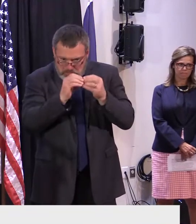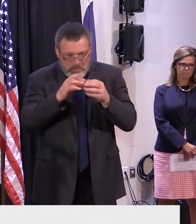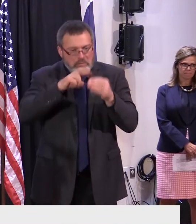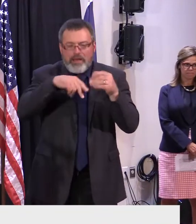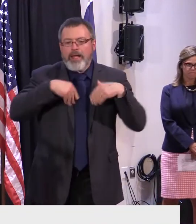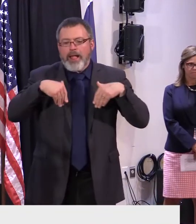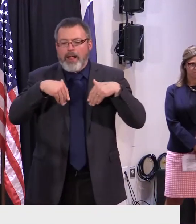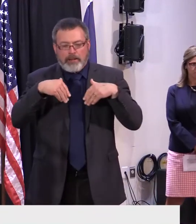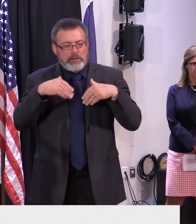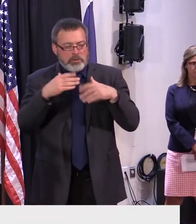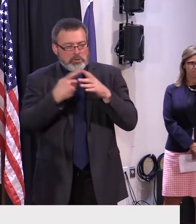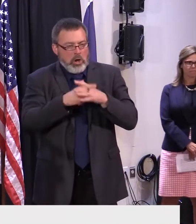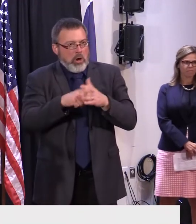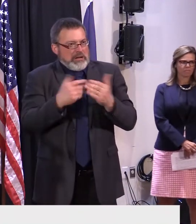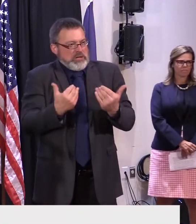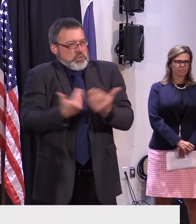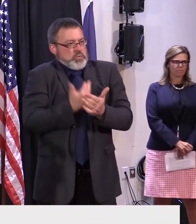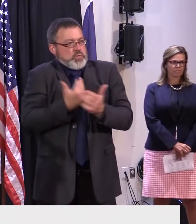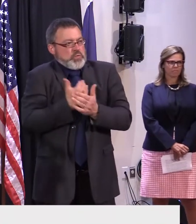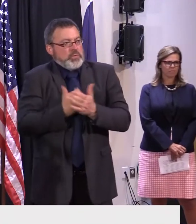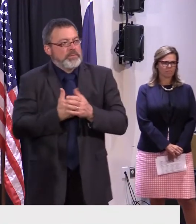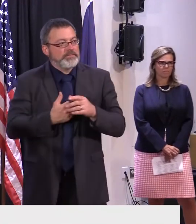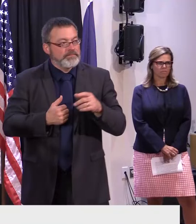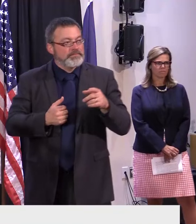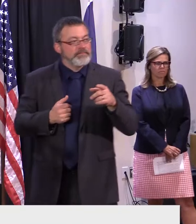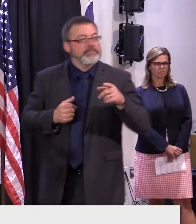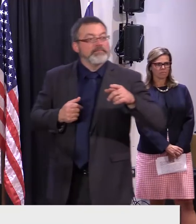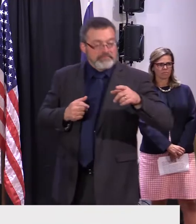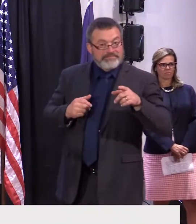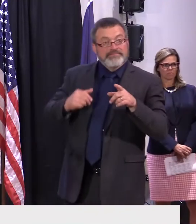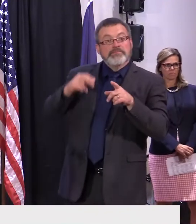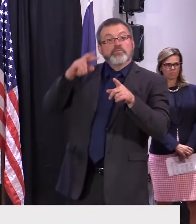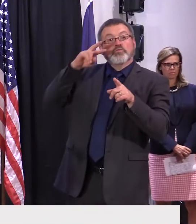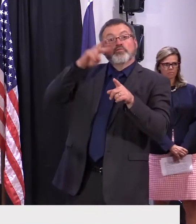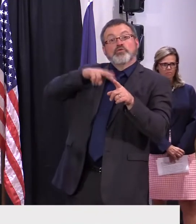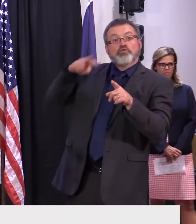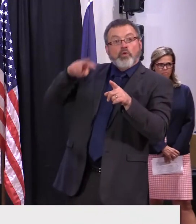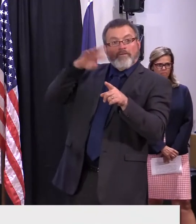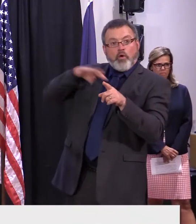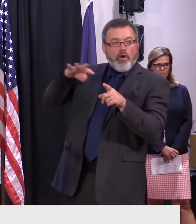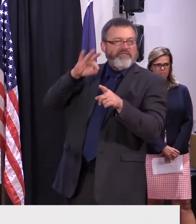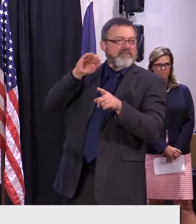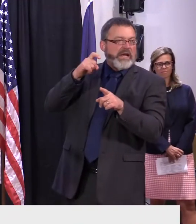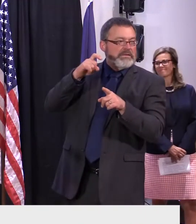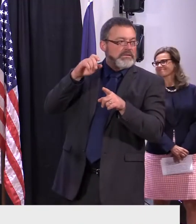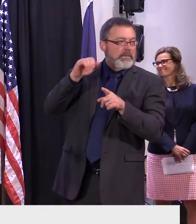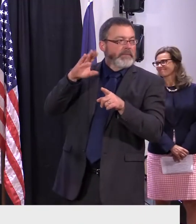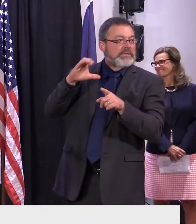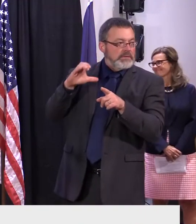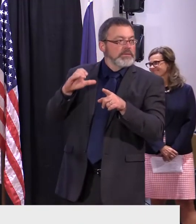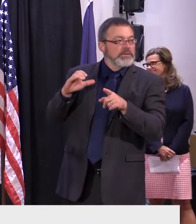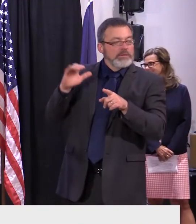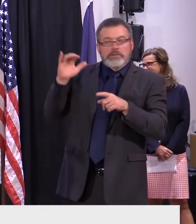Governor, are there any projects in the works at, say, the three northern airports that, besides